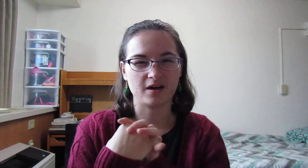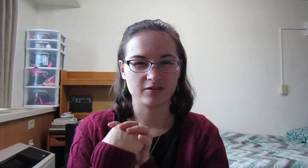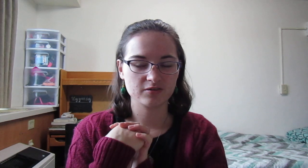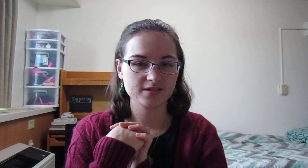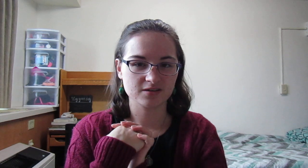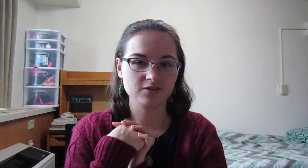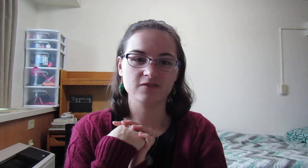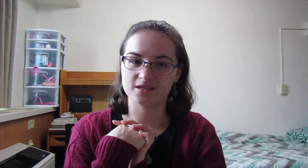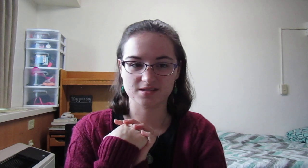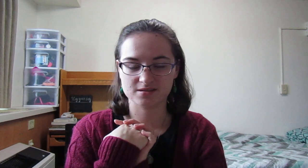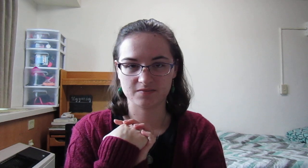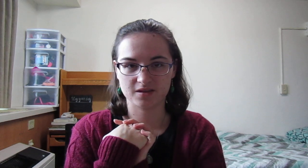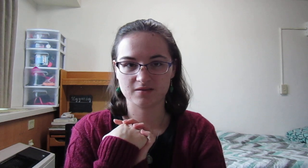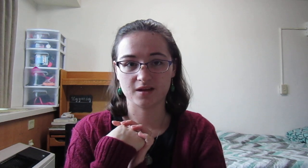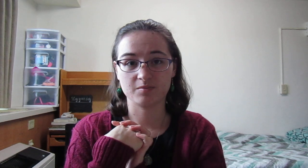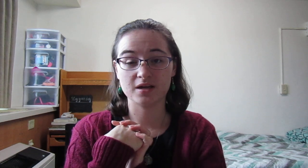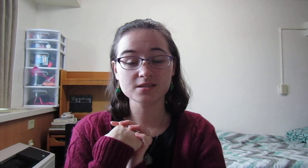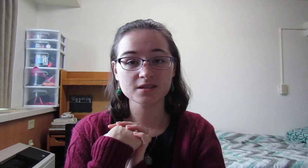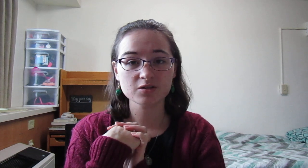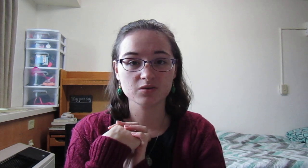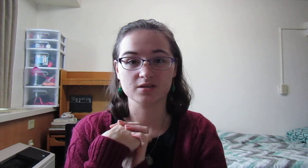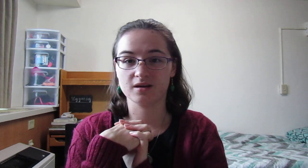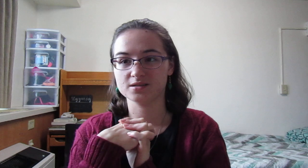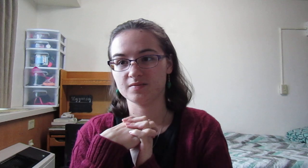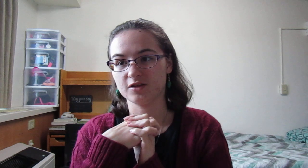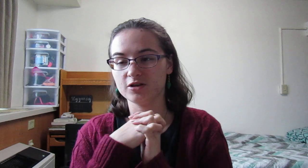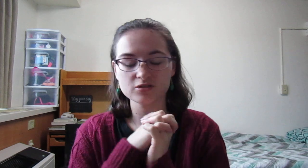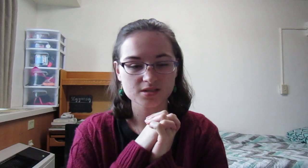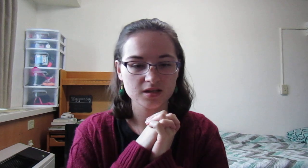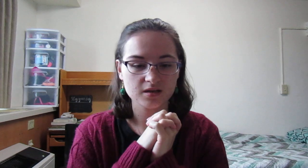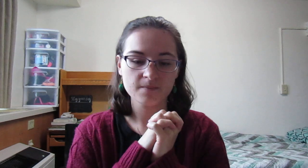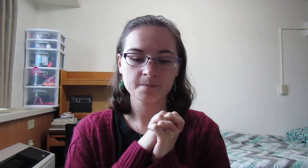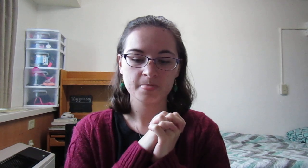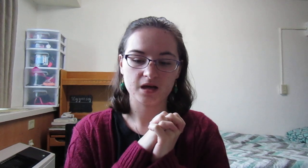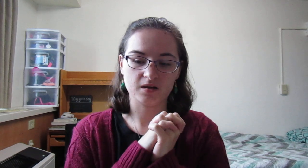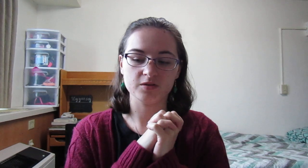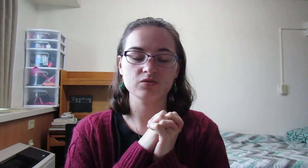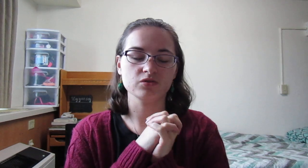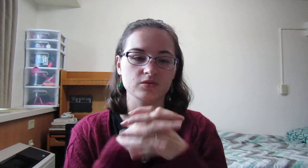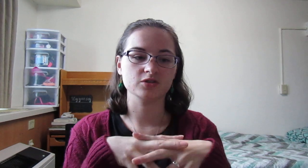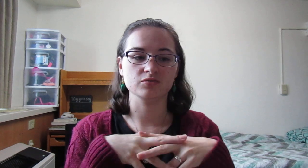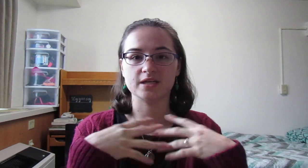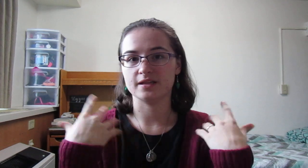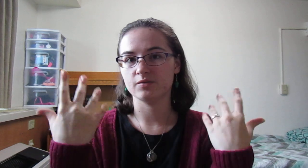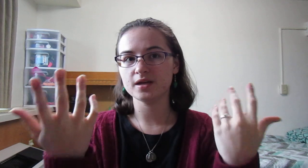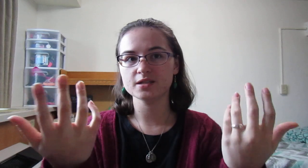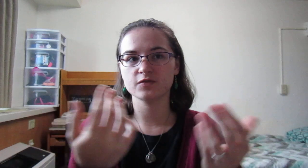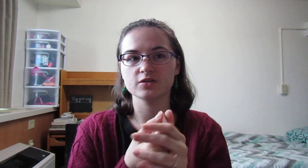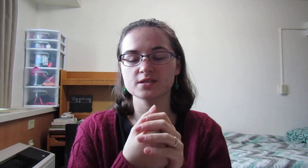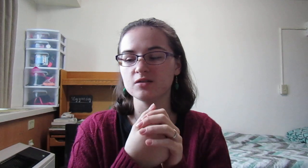other things out there. If that's not something that applies to you or not something you're interested in, um, you could do daily readings for yourself.